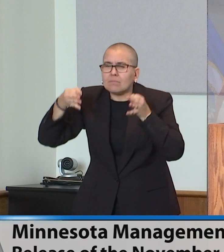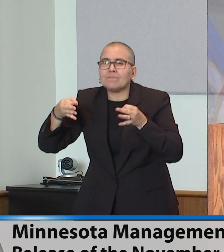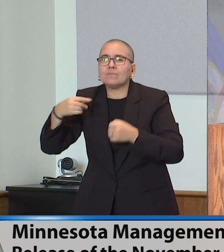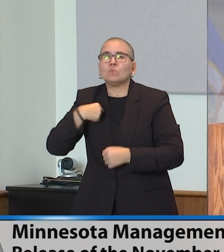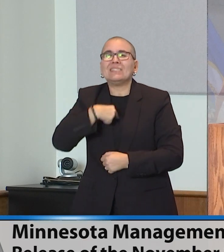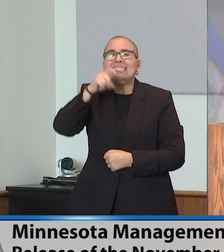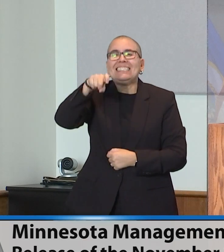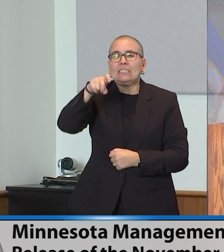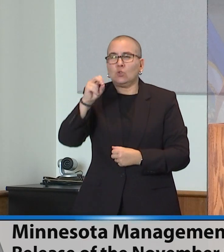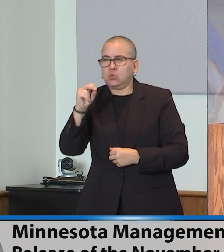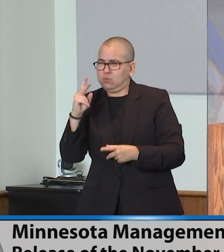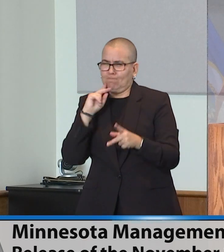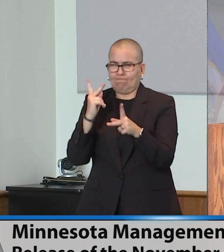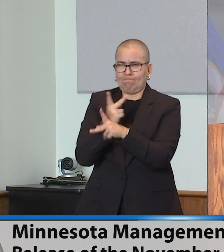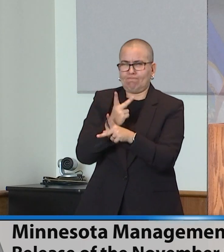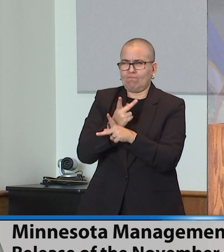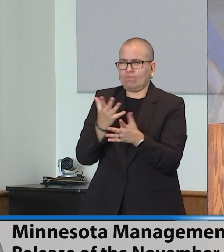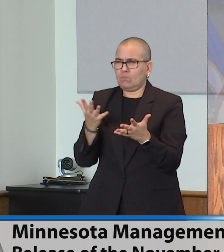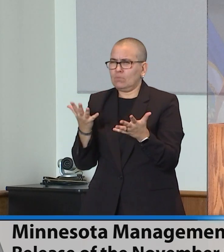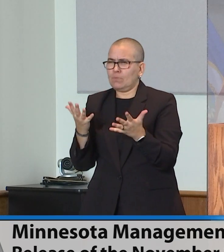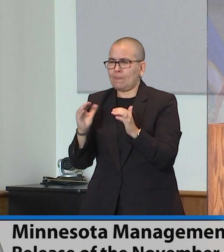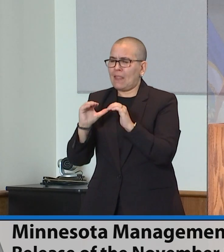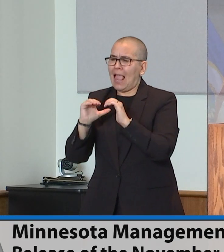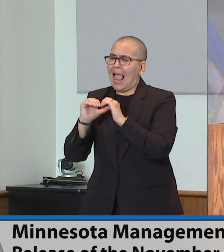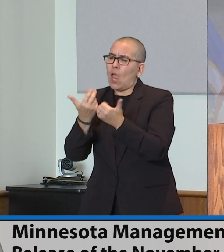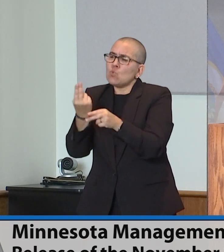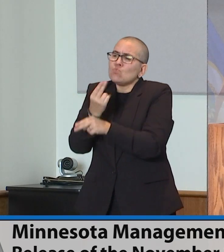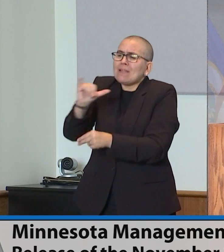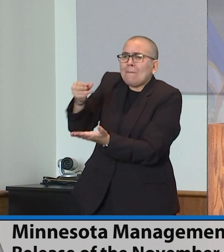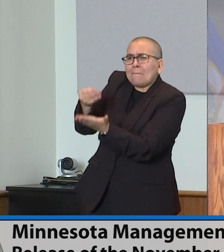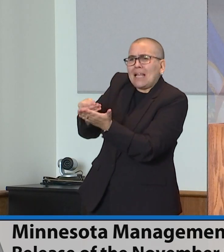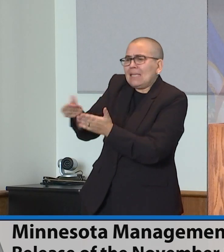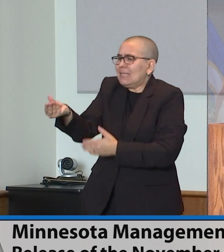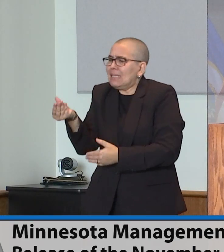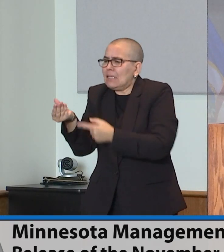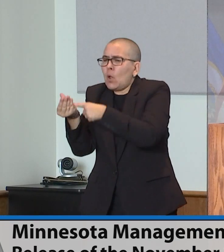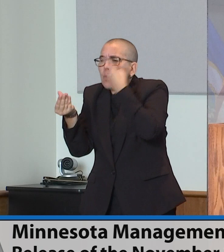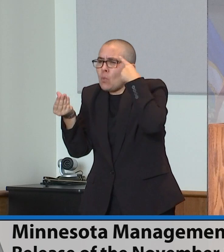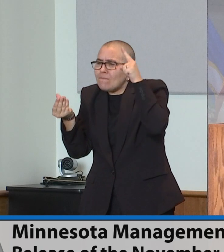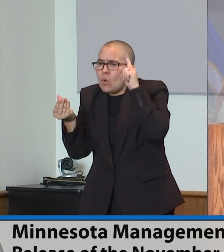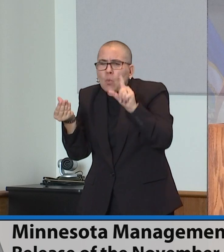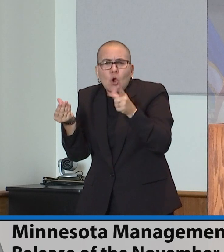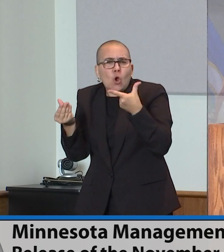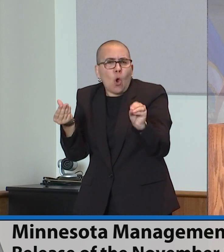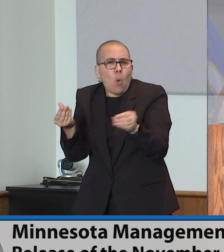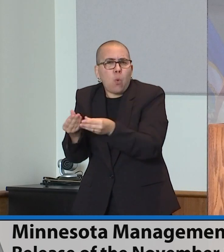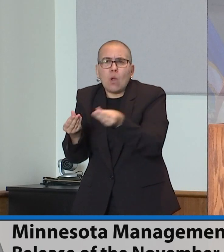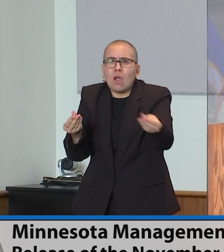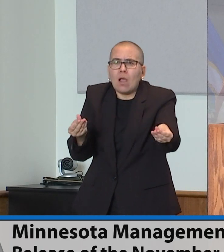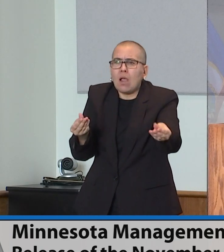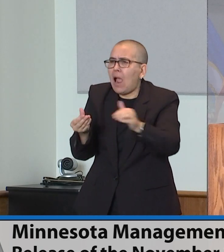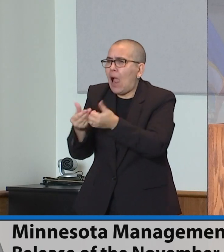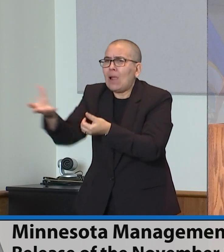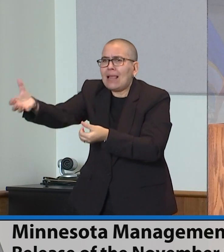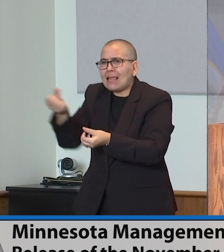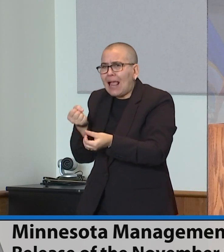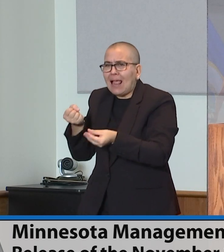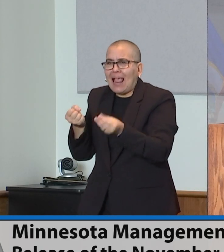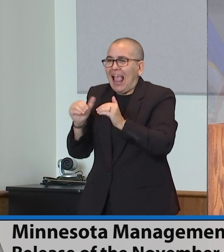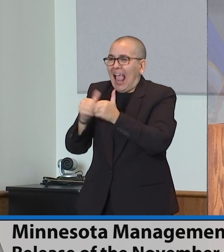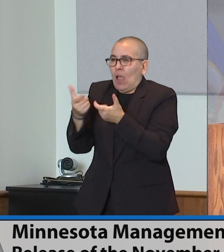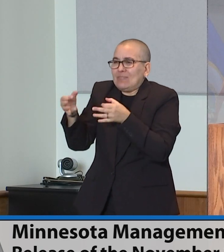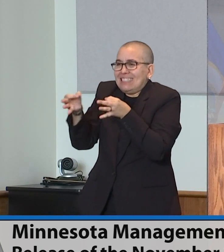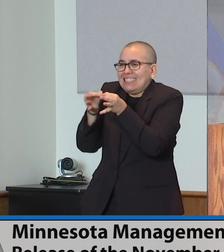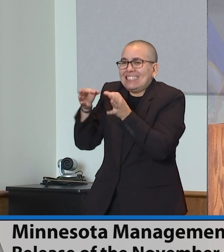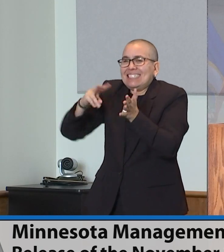resources, how to use that projected balance. So, however we define the starting point, it's important to recognize that